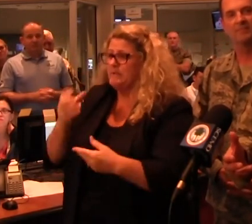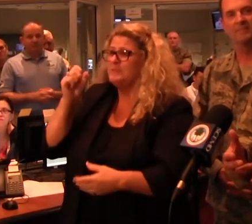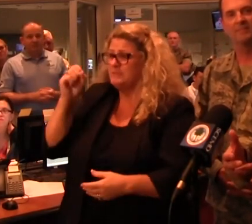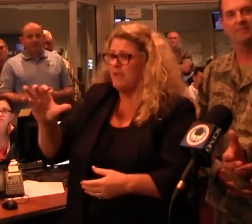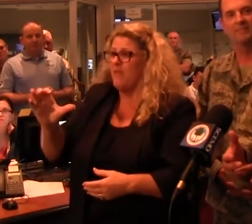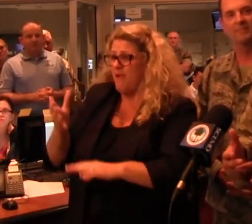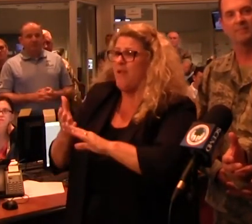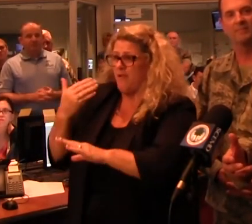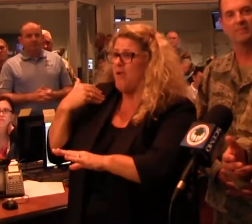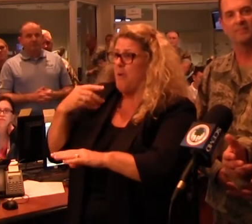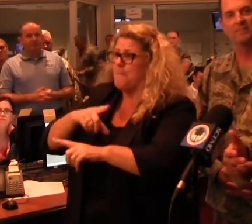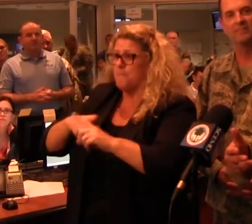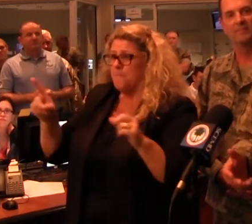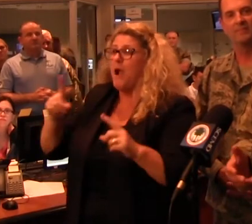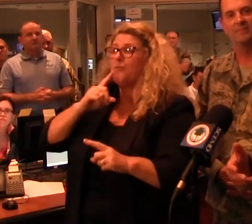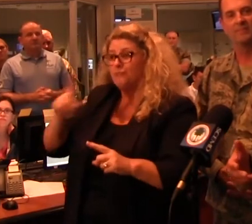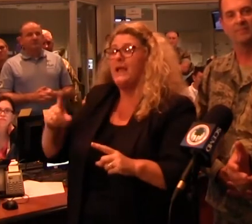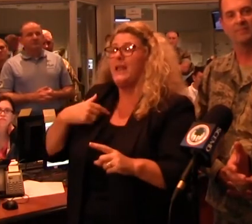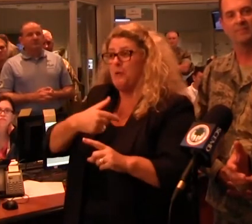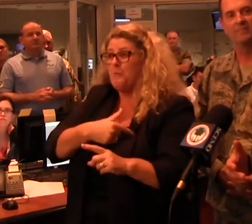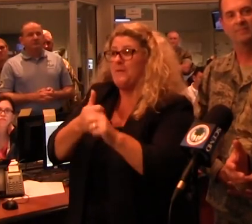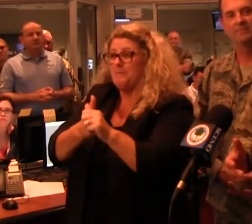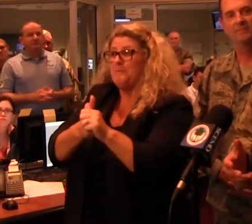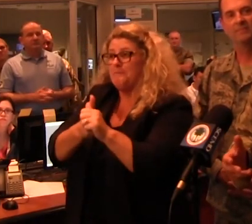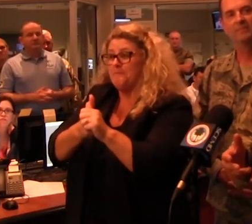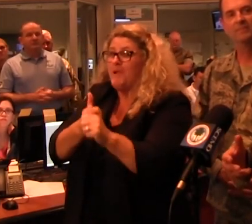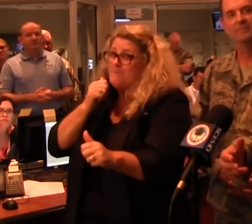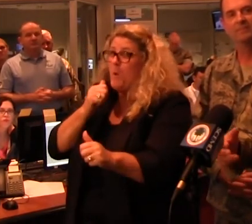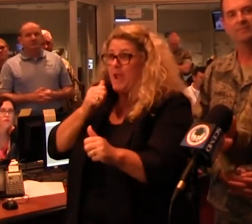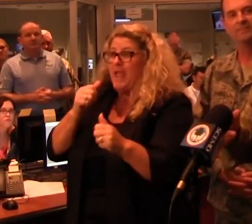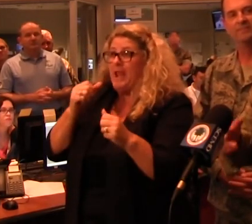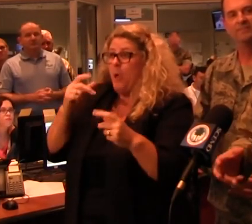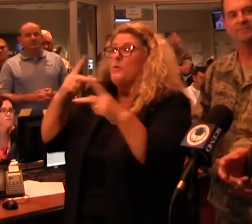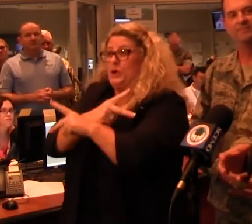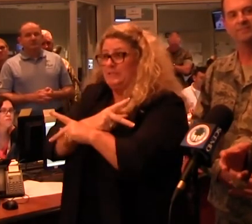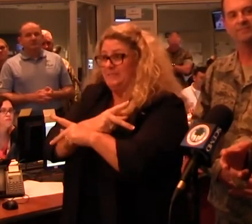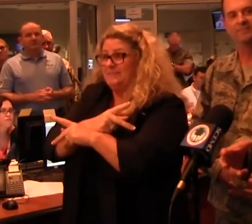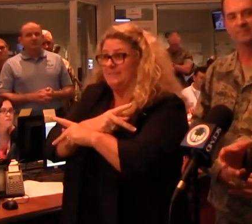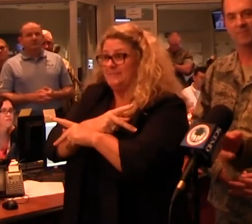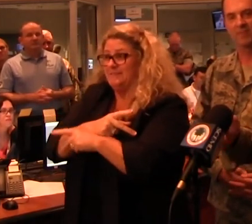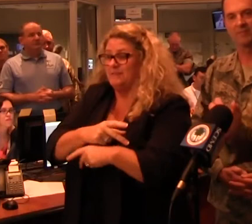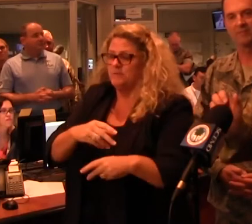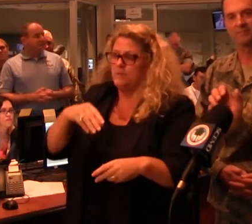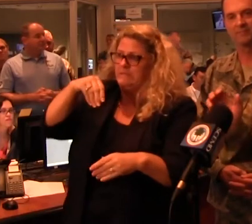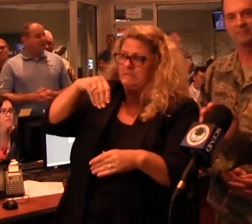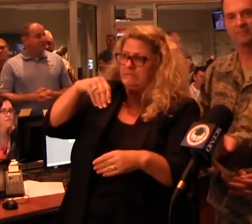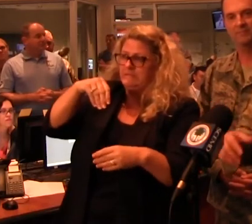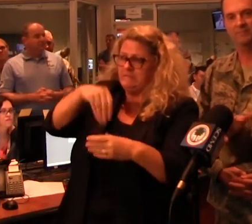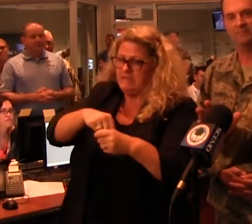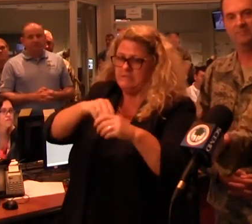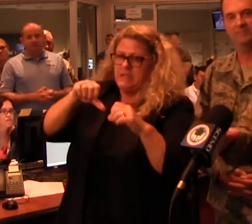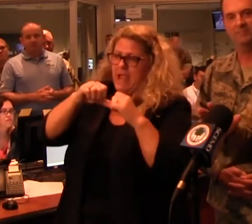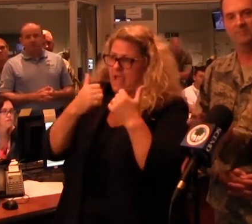But we've been able to avoid a lot of tragic things too. And it is the interagency piece, know, it's